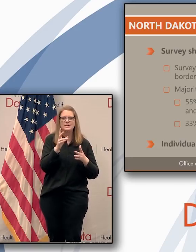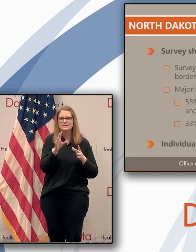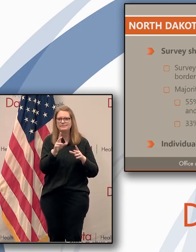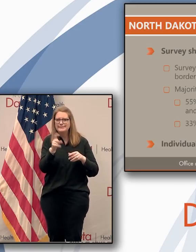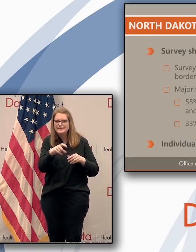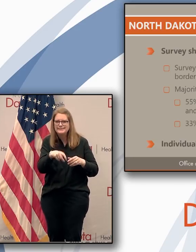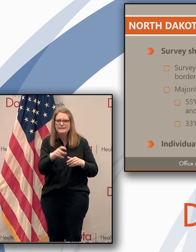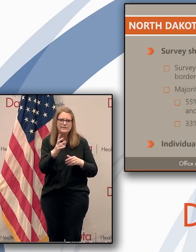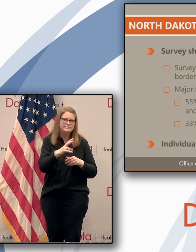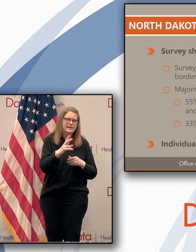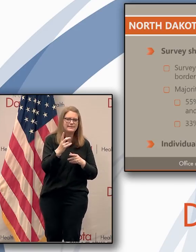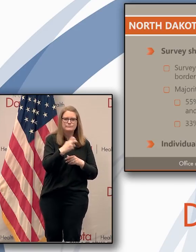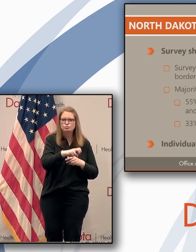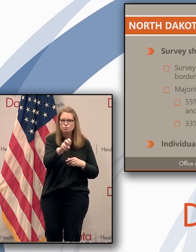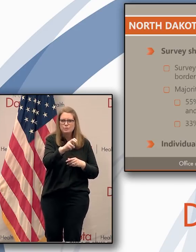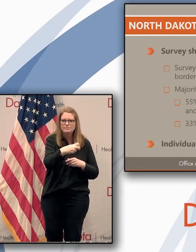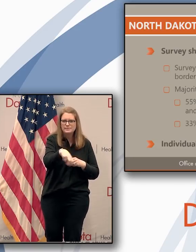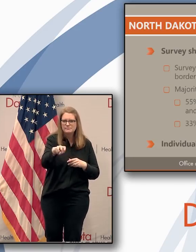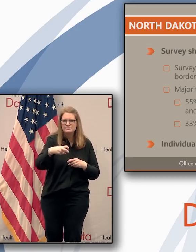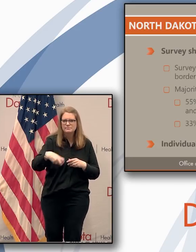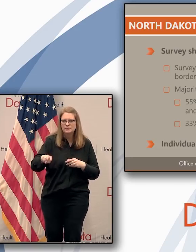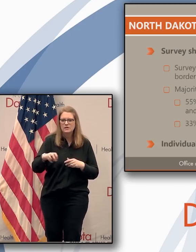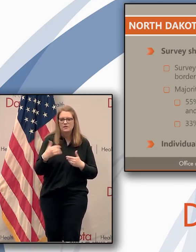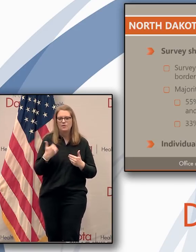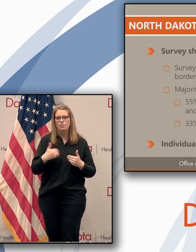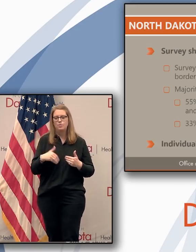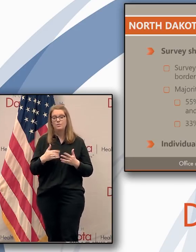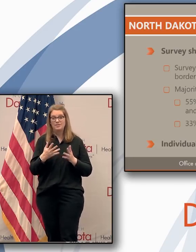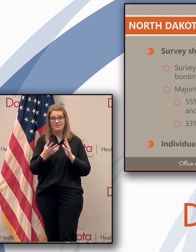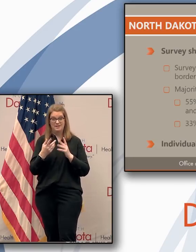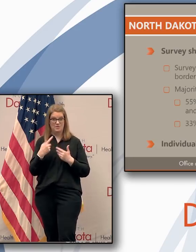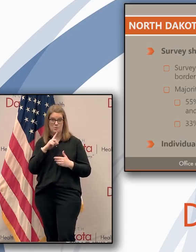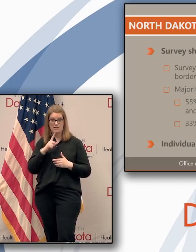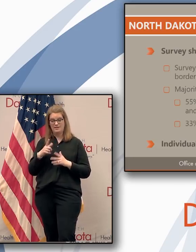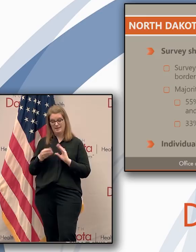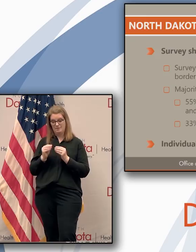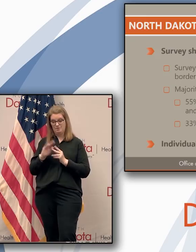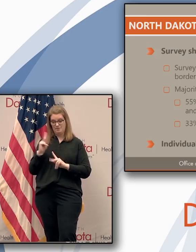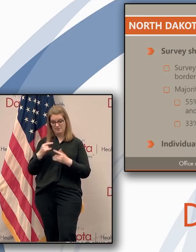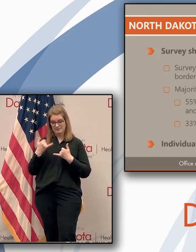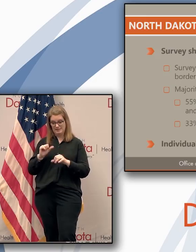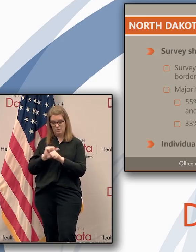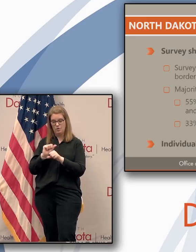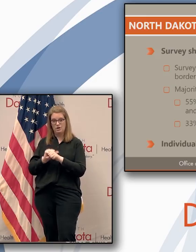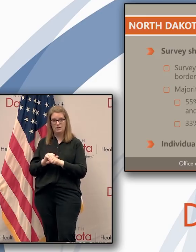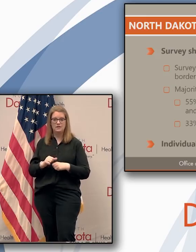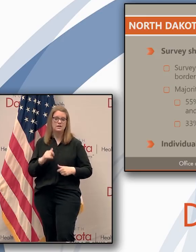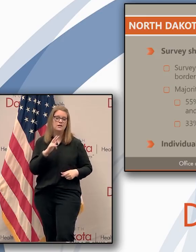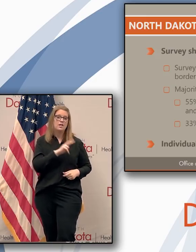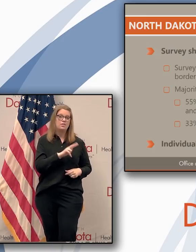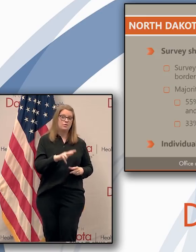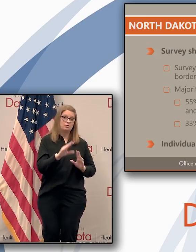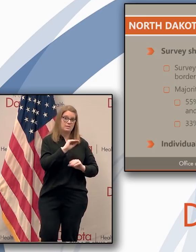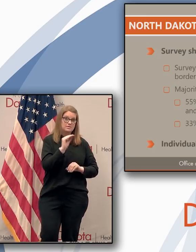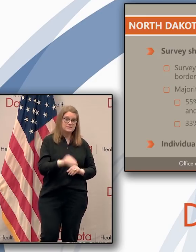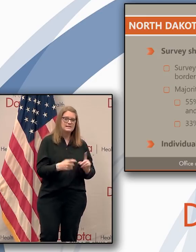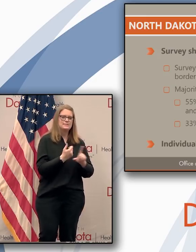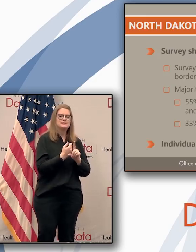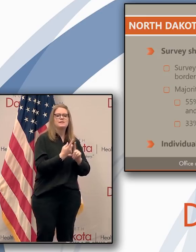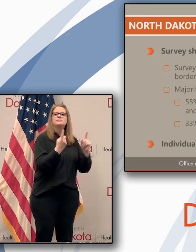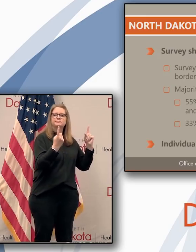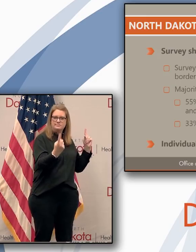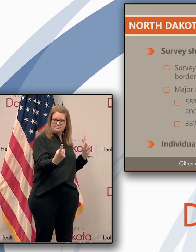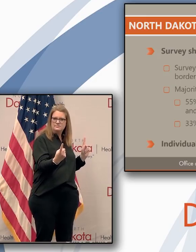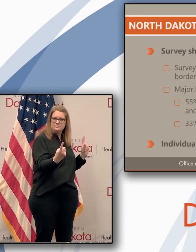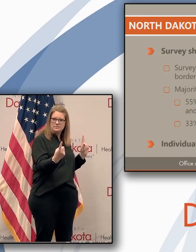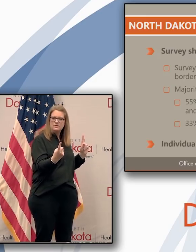This is a remarkable number given the number of people that were still working 33%. They're distancing as much as possible. These